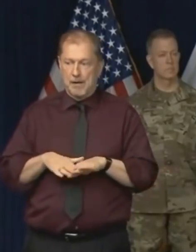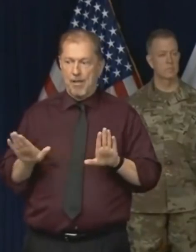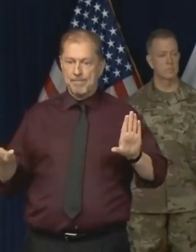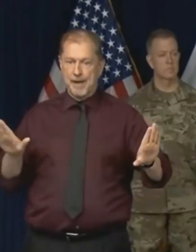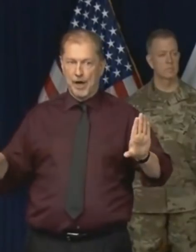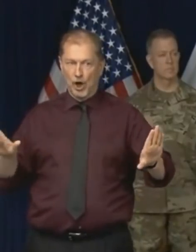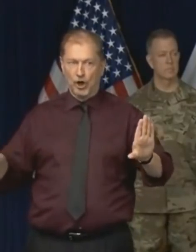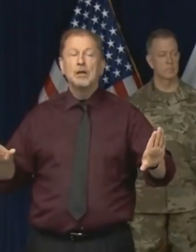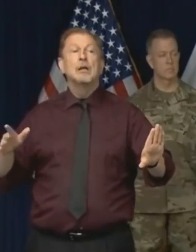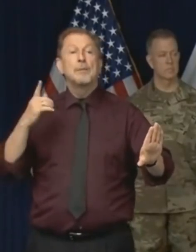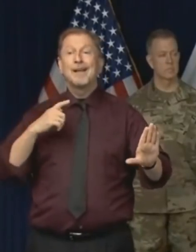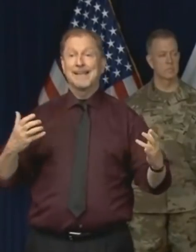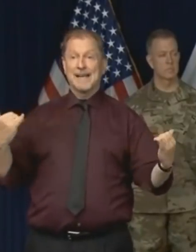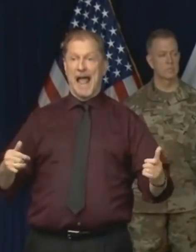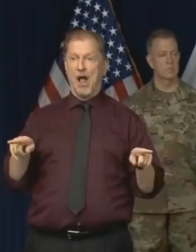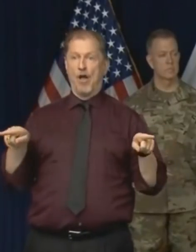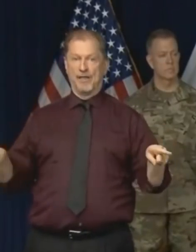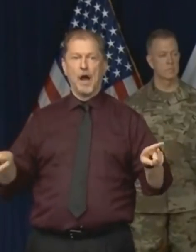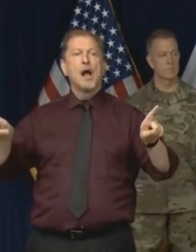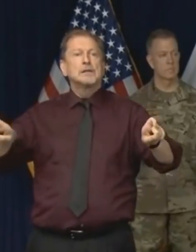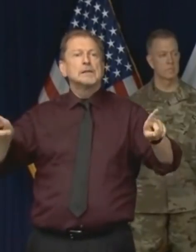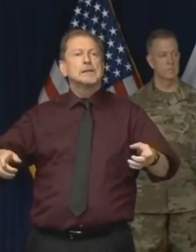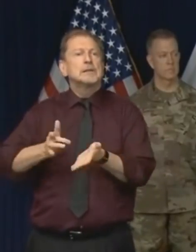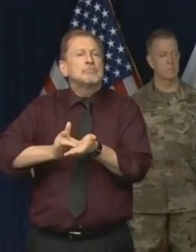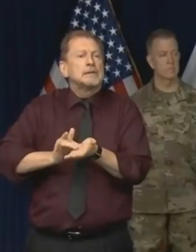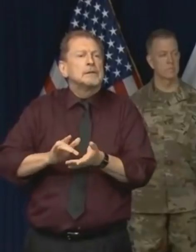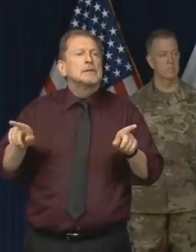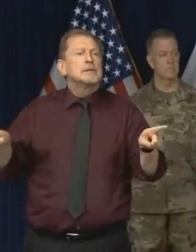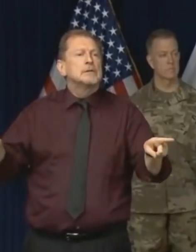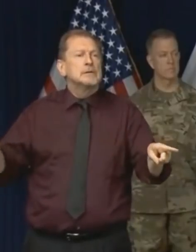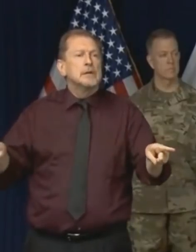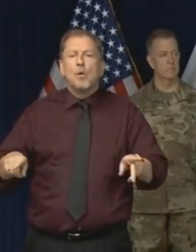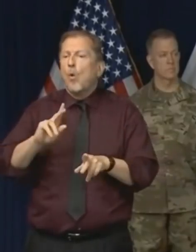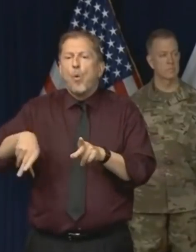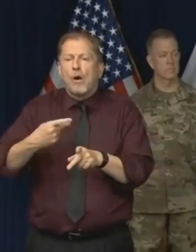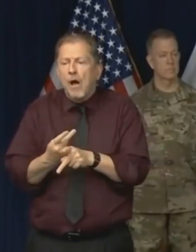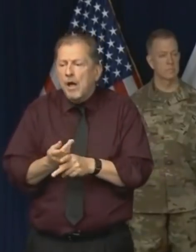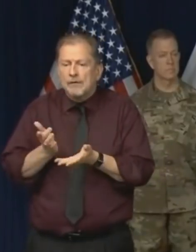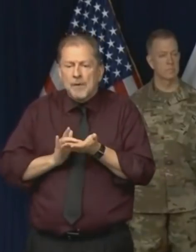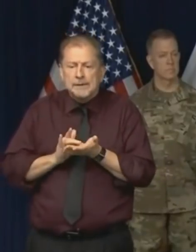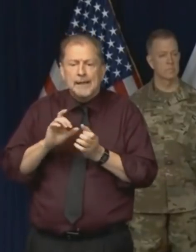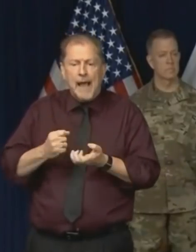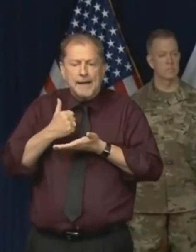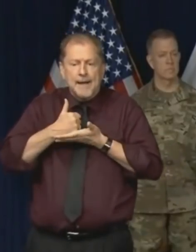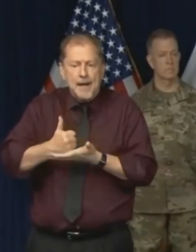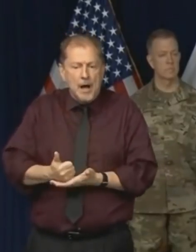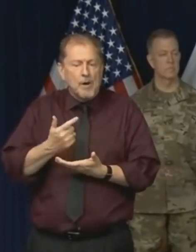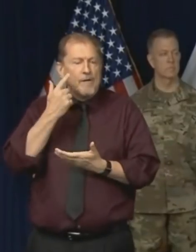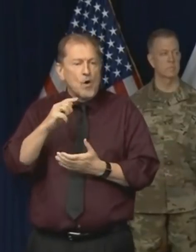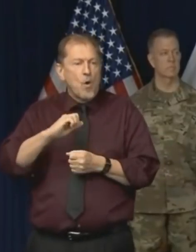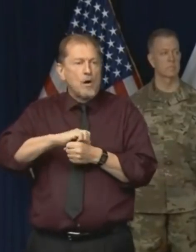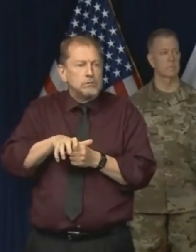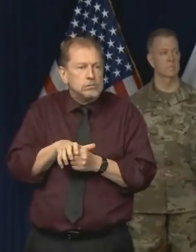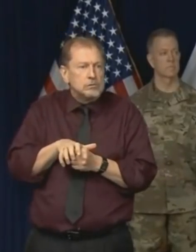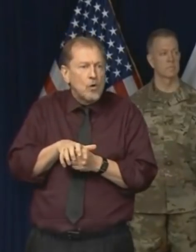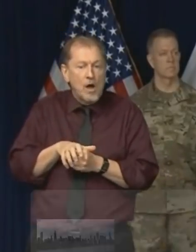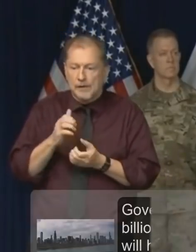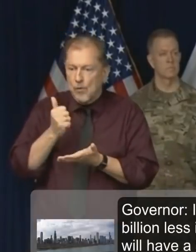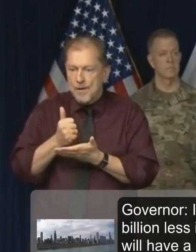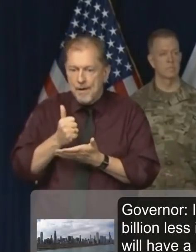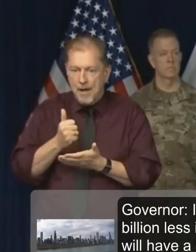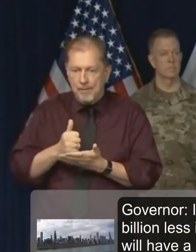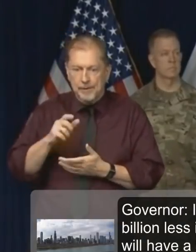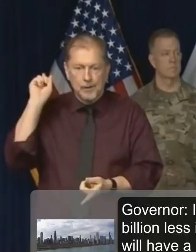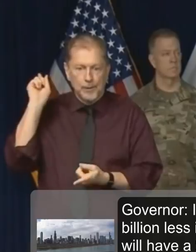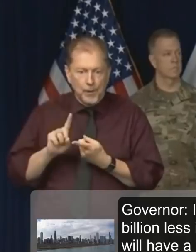And that's the testing that's going on right now over certain kinds of treatments that can be given effectively. They